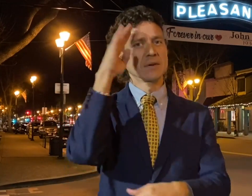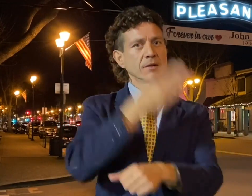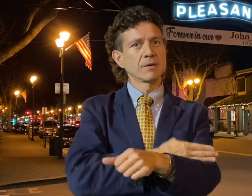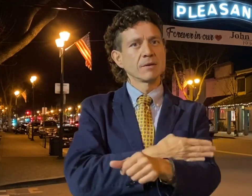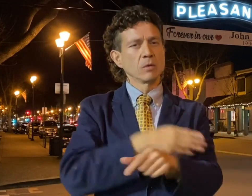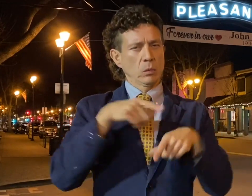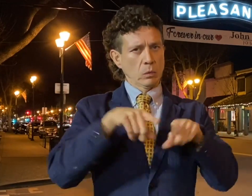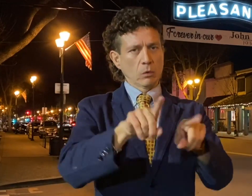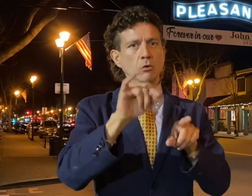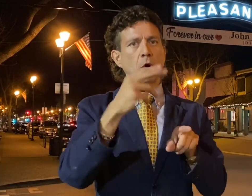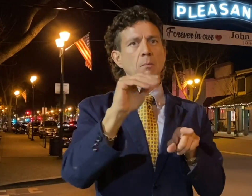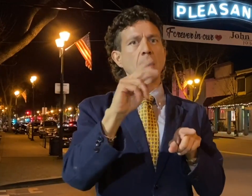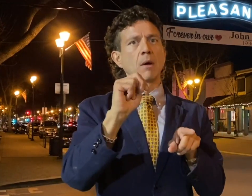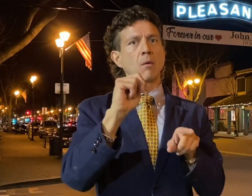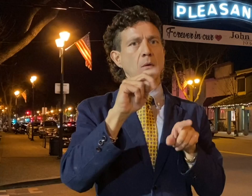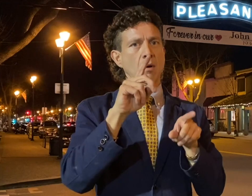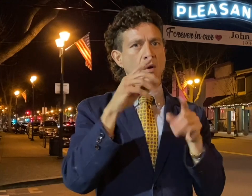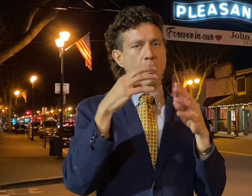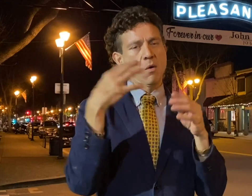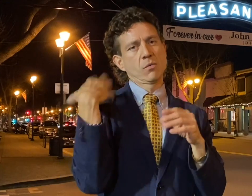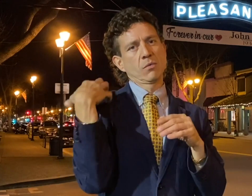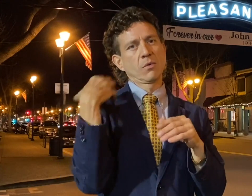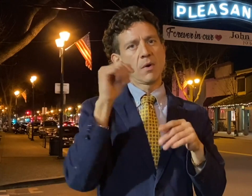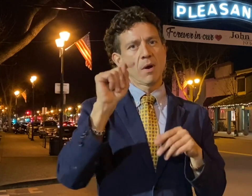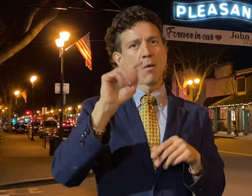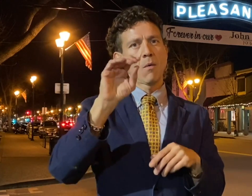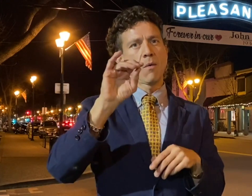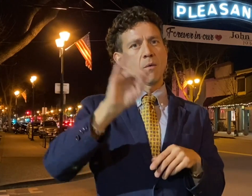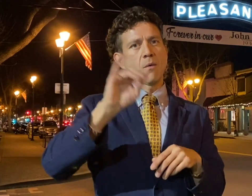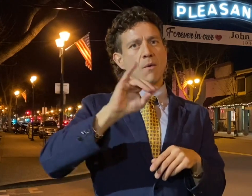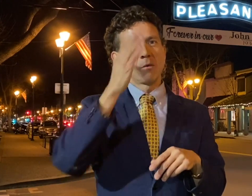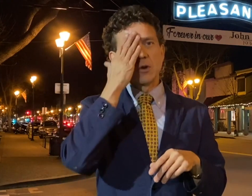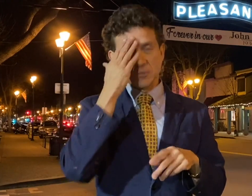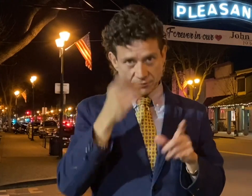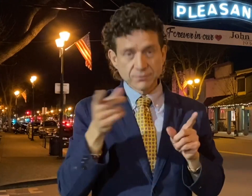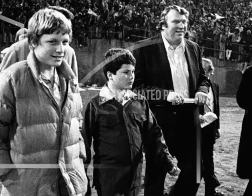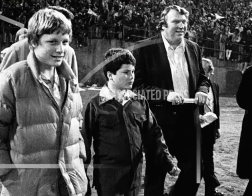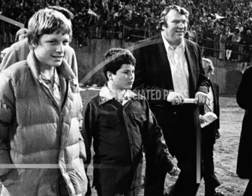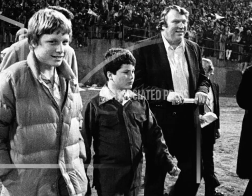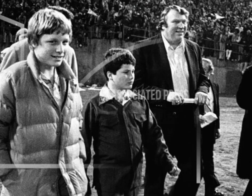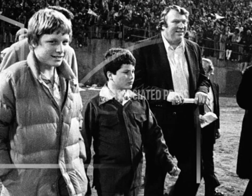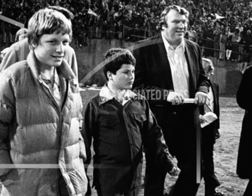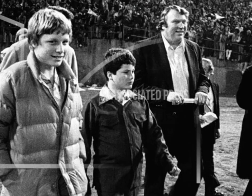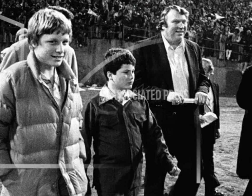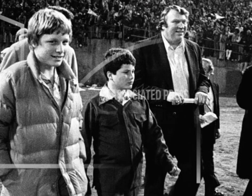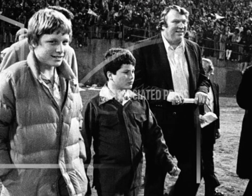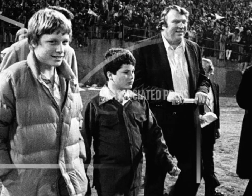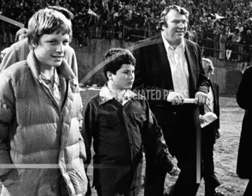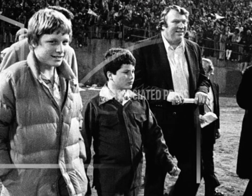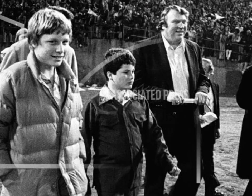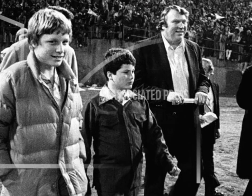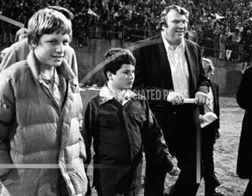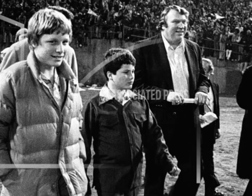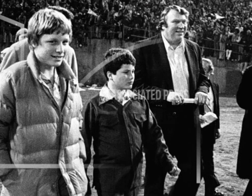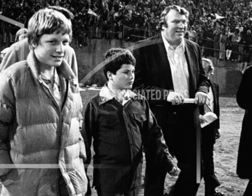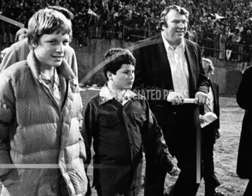Joseph and Michael, who were born during John's time as head coach of the Raiders. So, we have Joseph